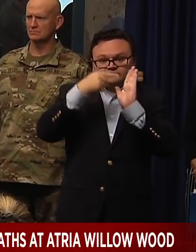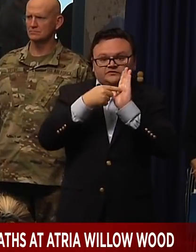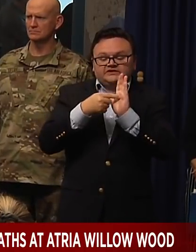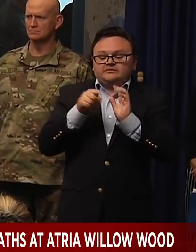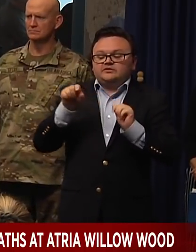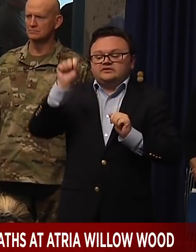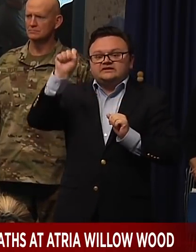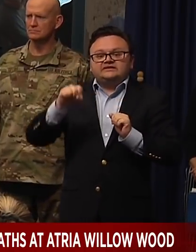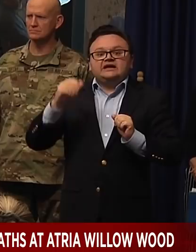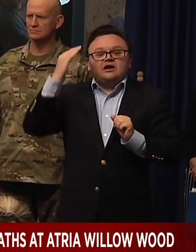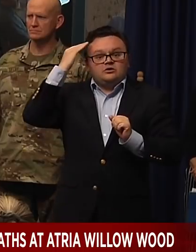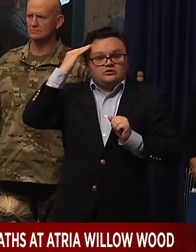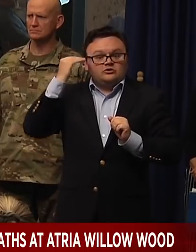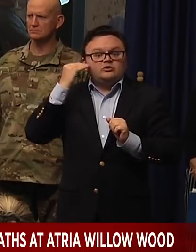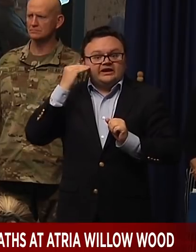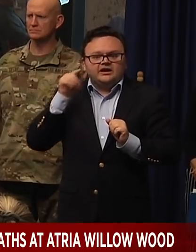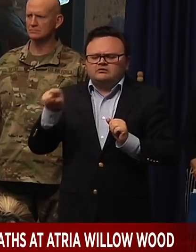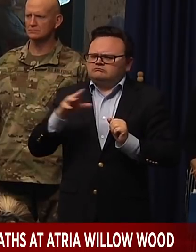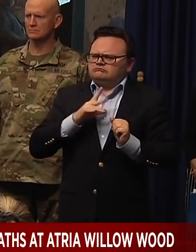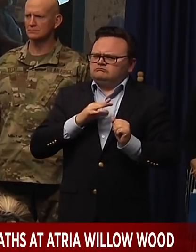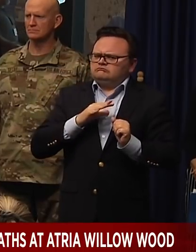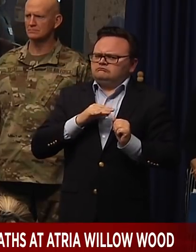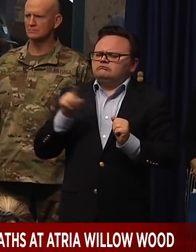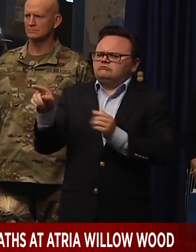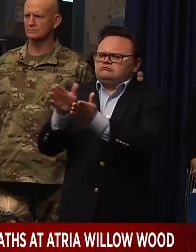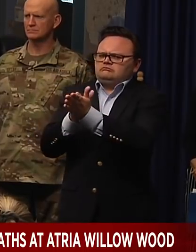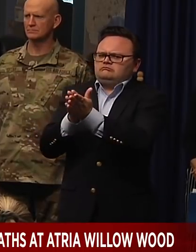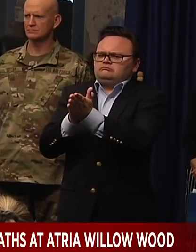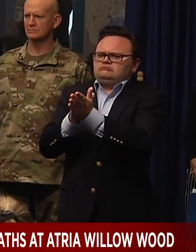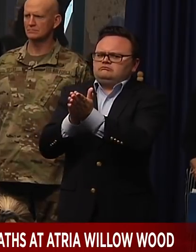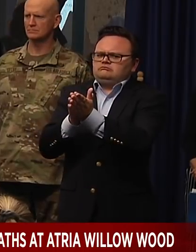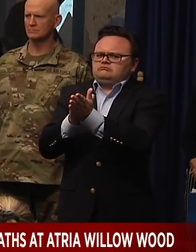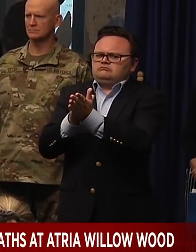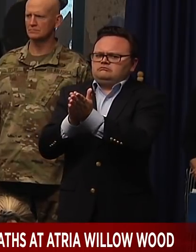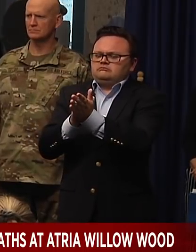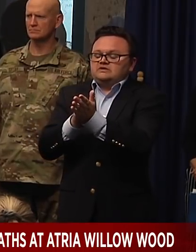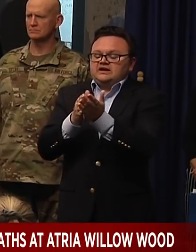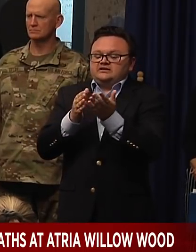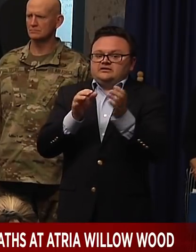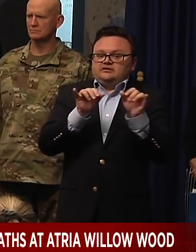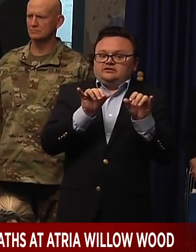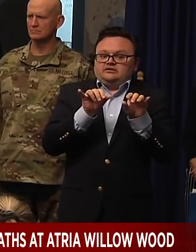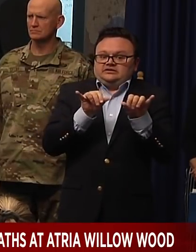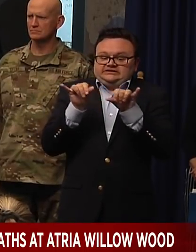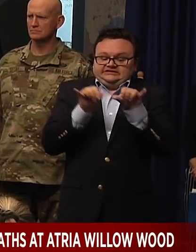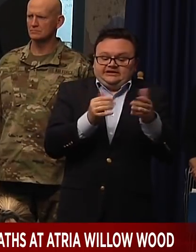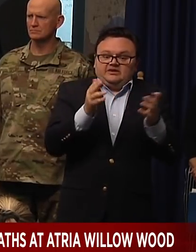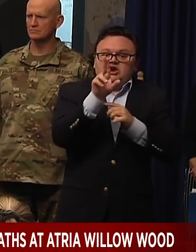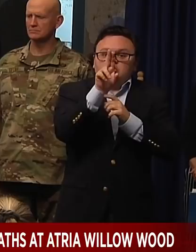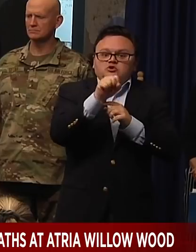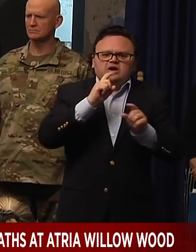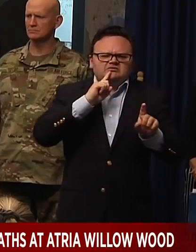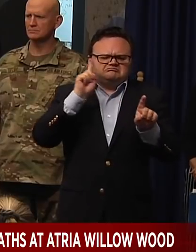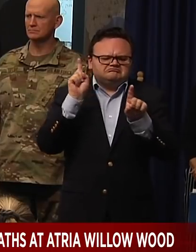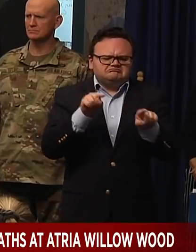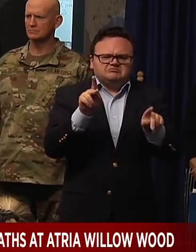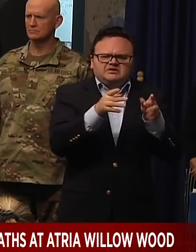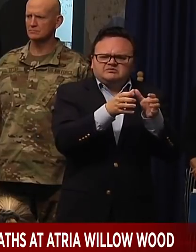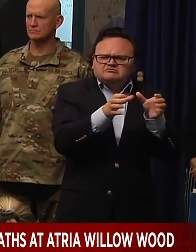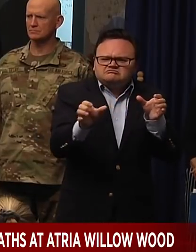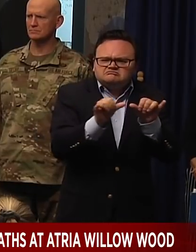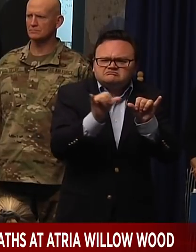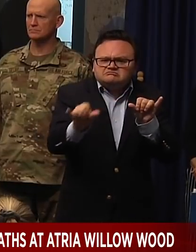they did not do a shutdown the way, you know, we've kind of done in the United States. What they did was they